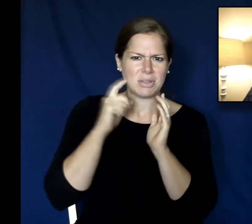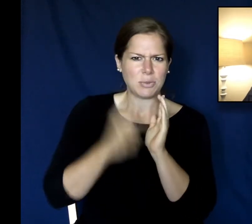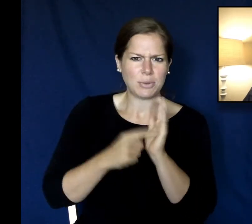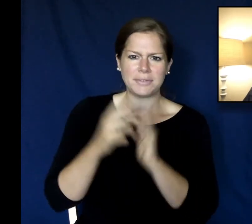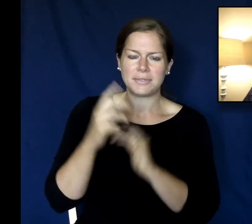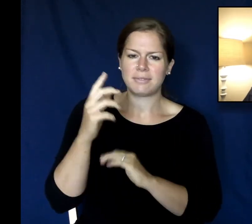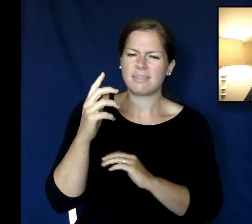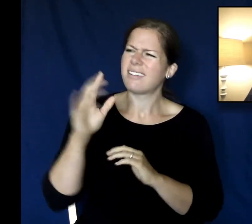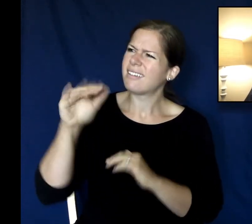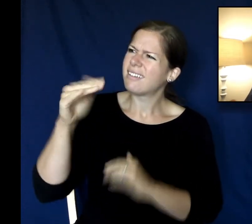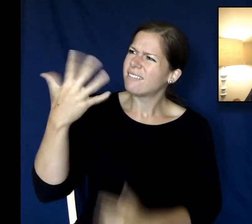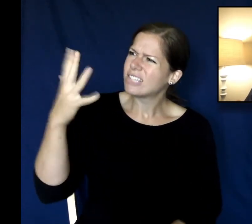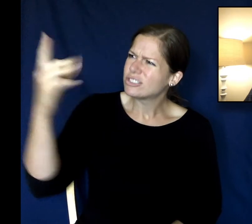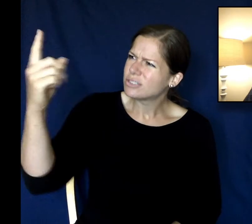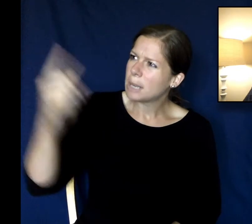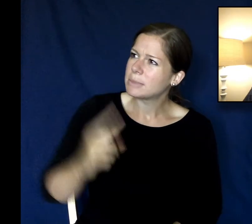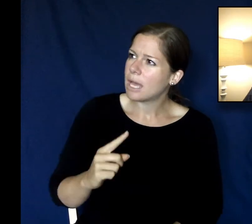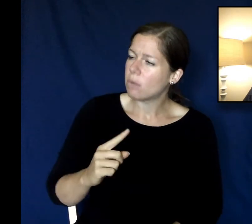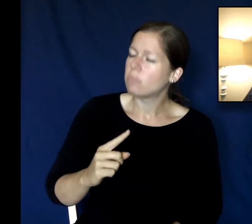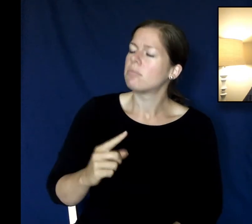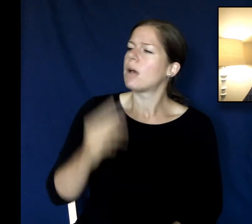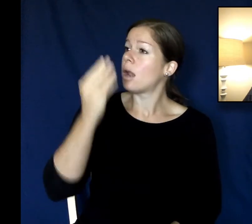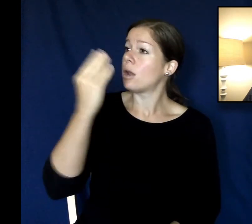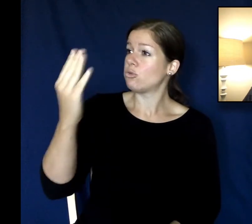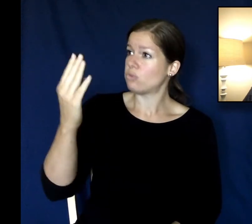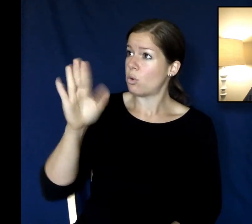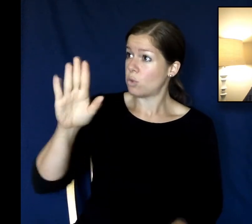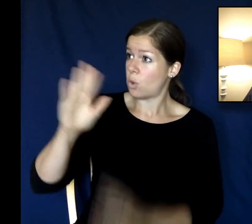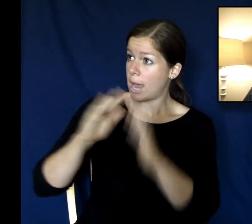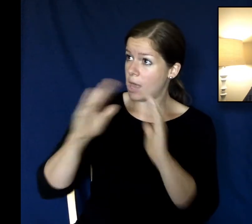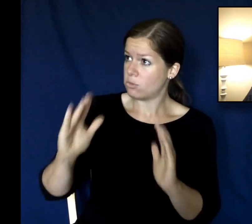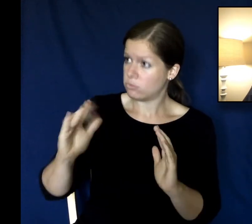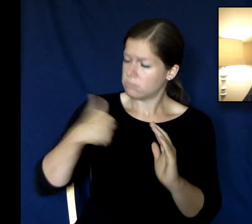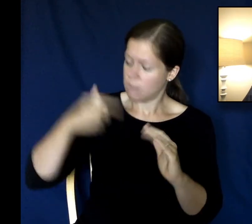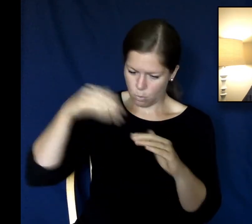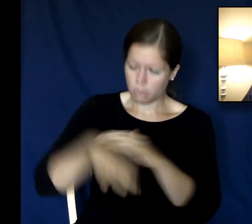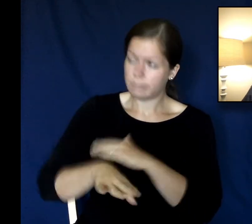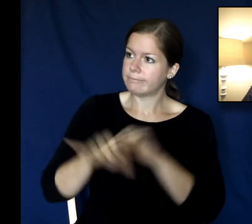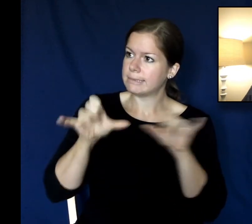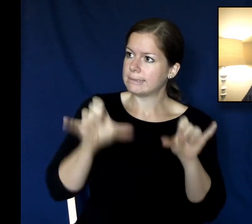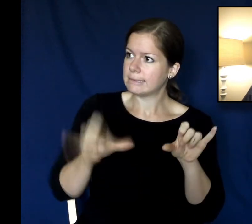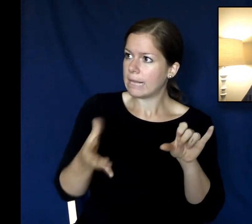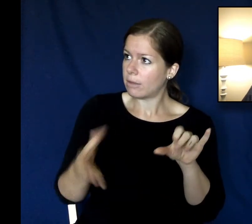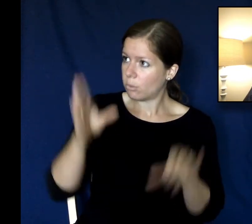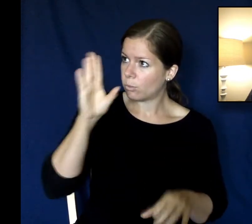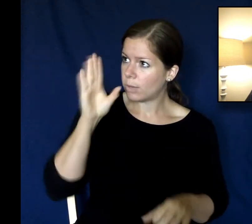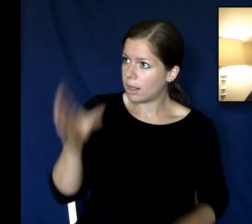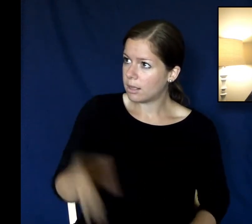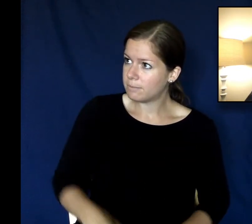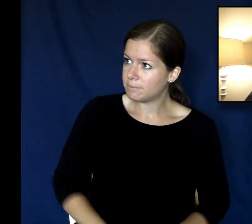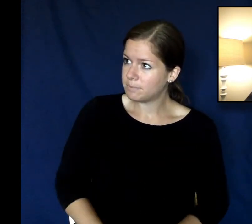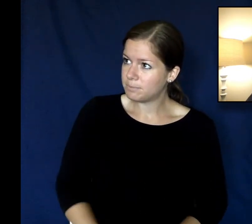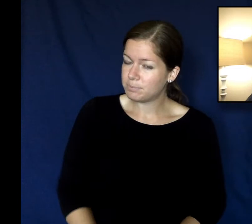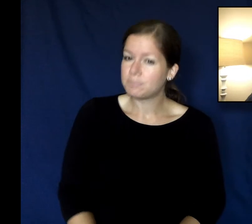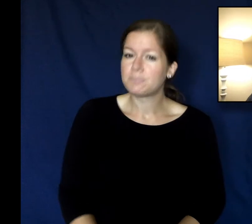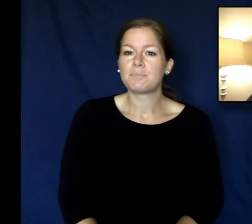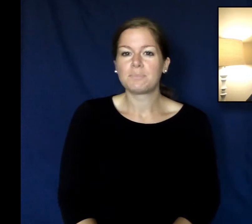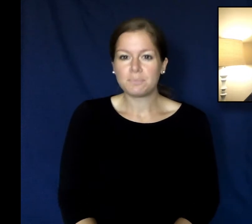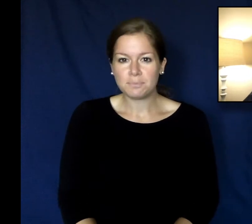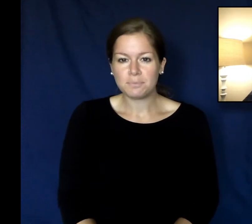by the way I'm gonna stay with you today open up your house to me now uh this was